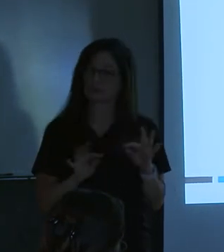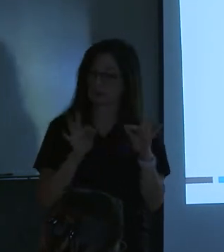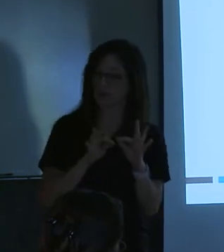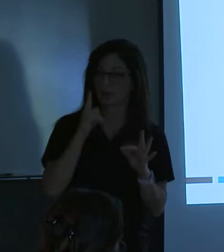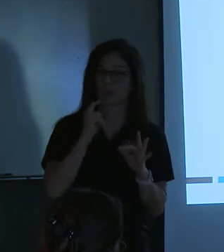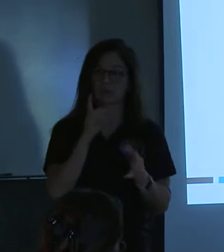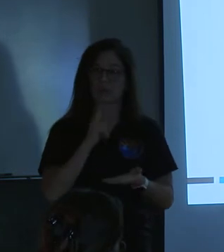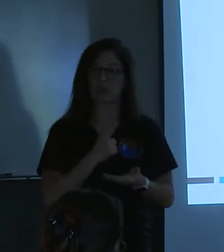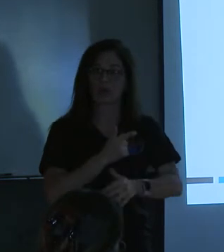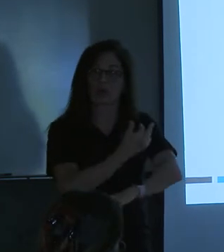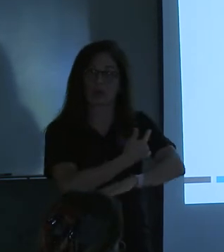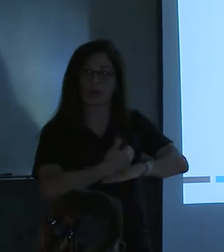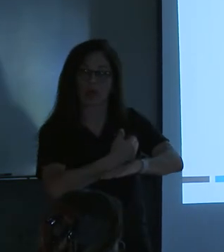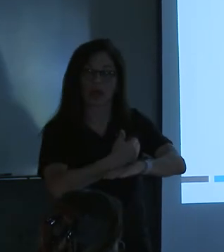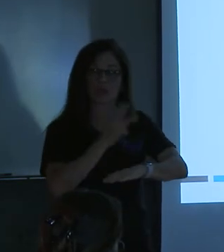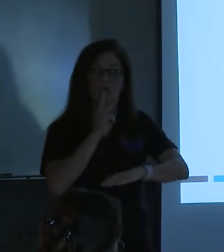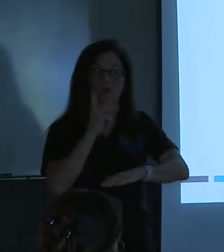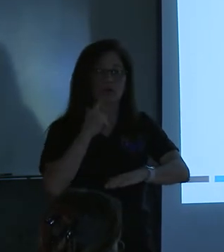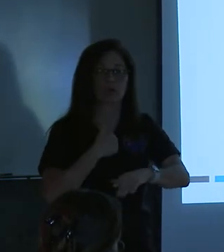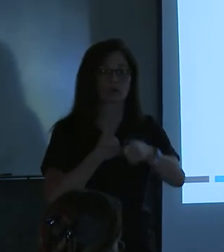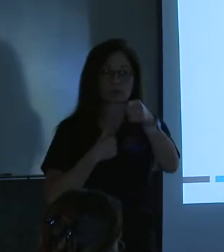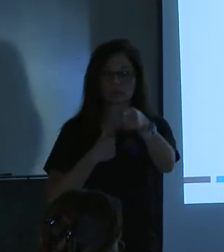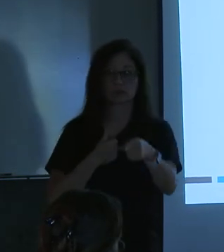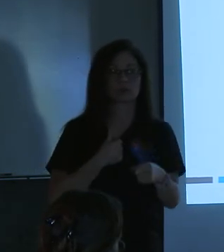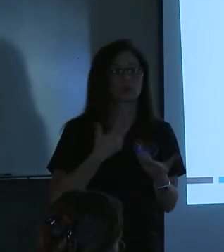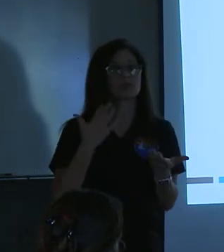collects water for us. What's that? Not concrete.